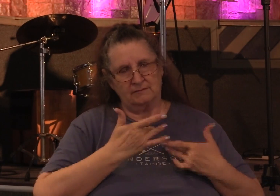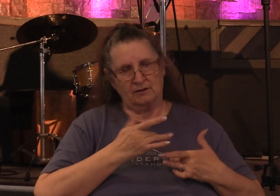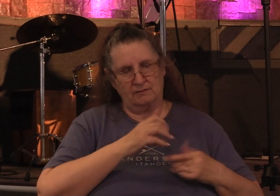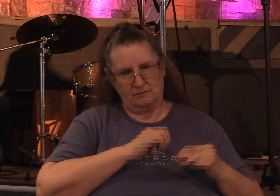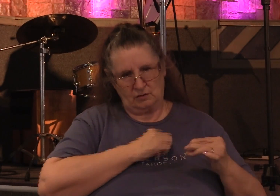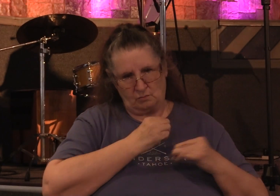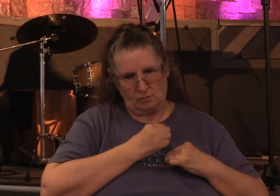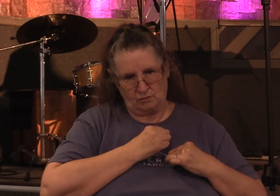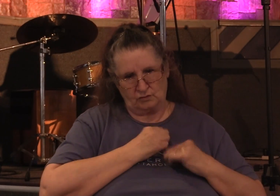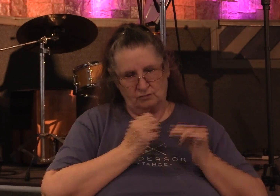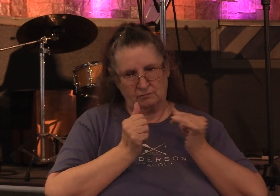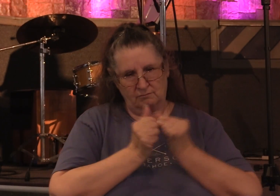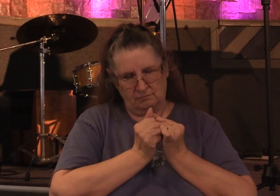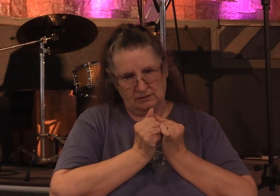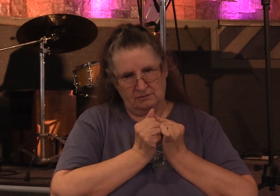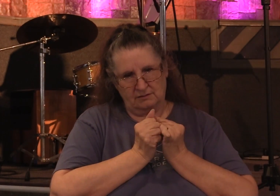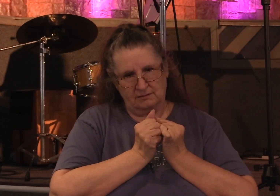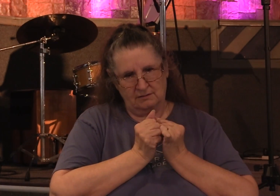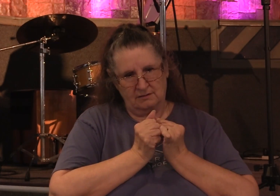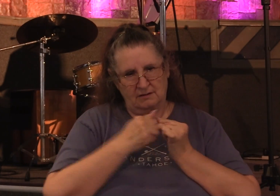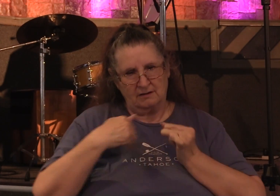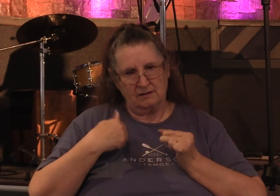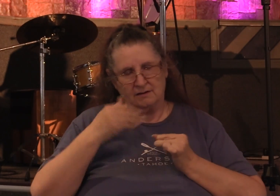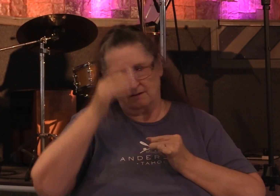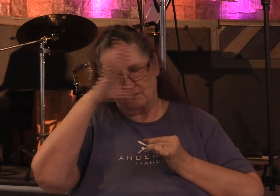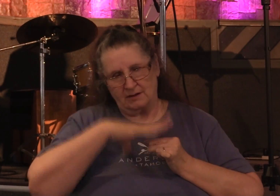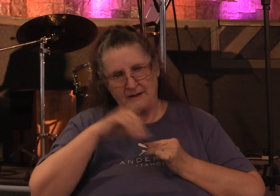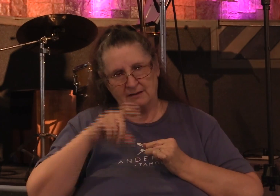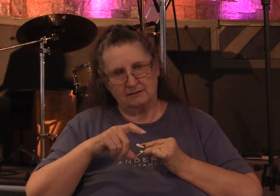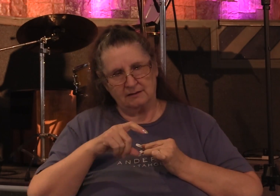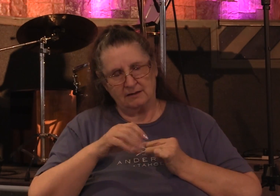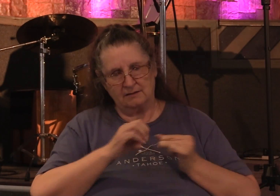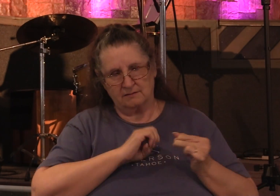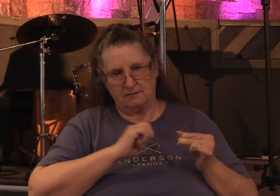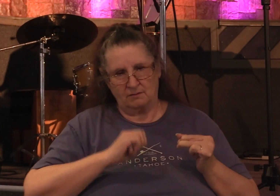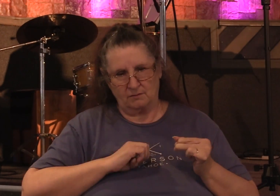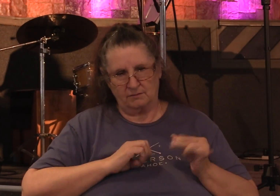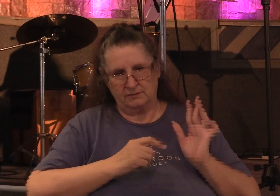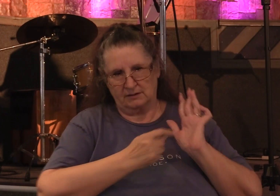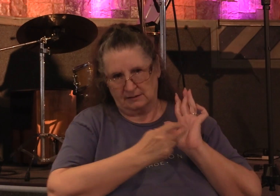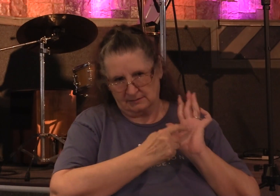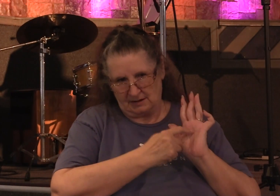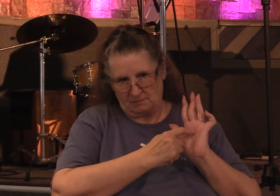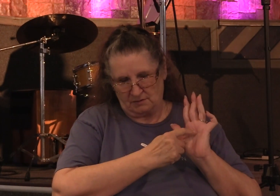Sometimes that young man just needs an elder in the church to be an example of a godly man to him.